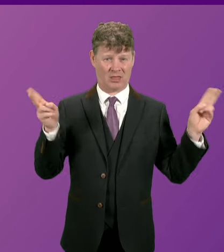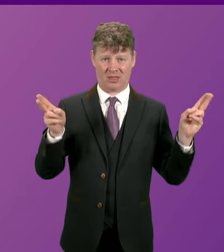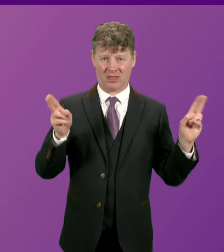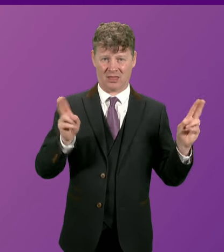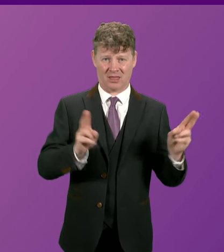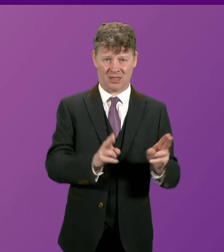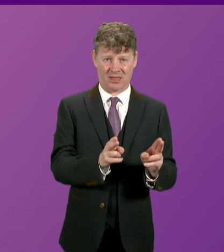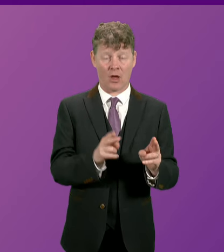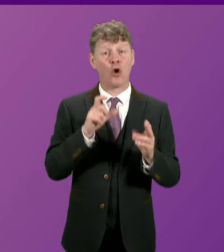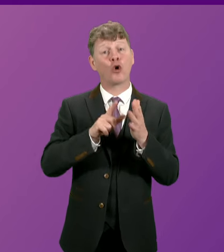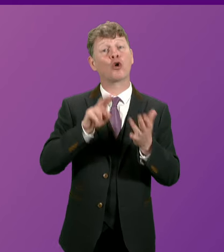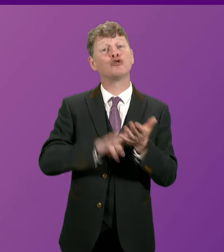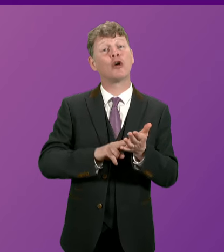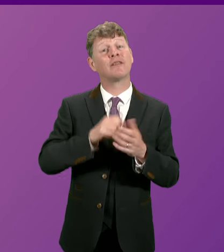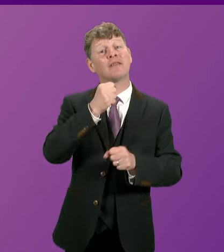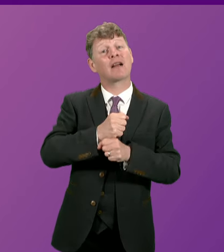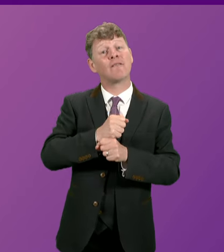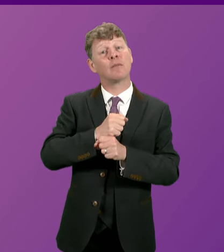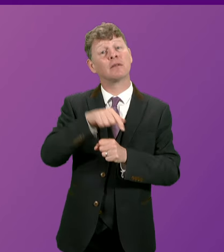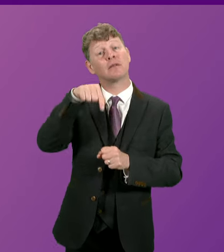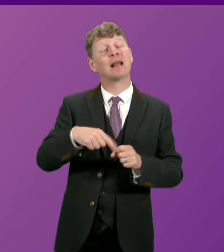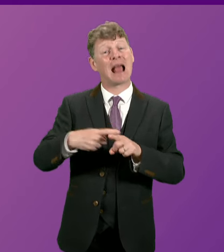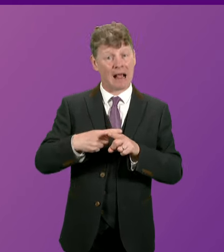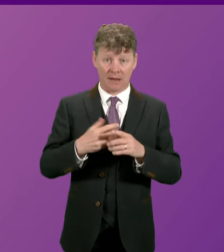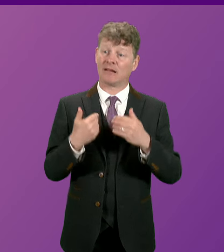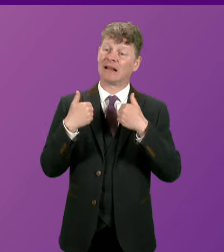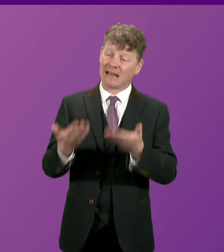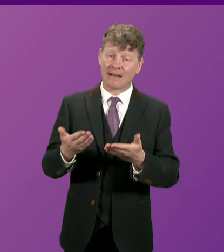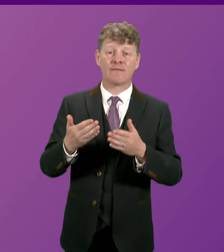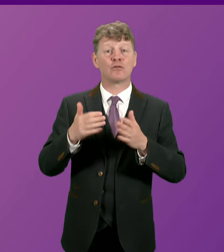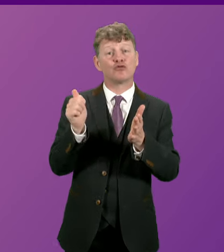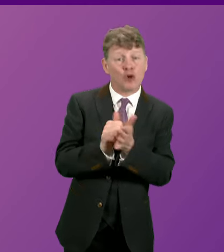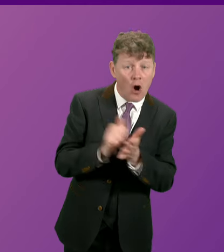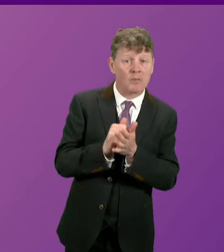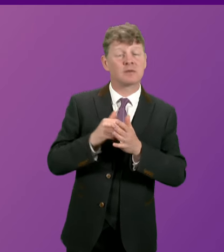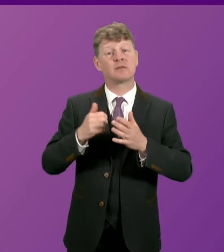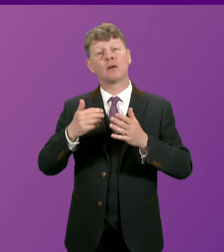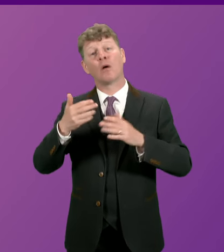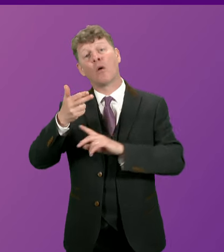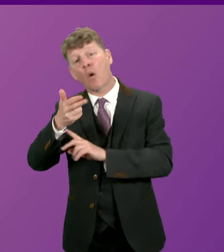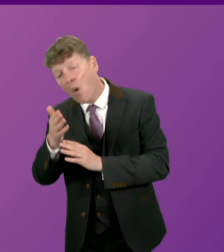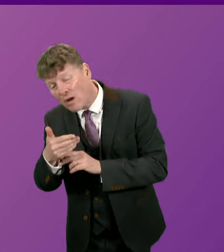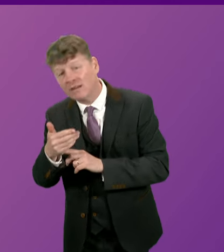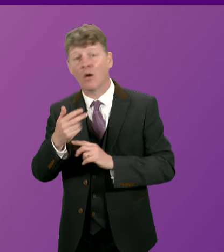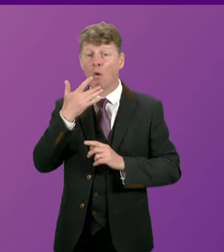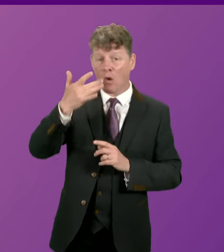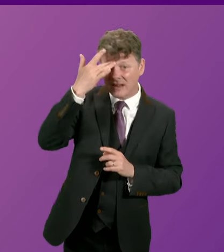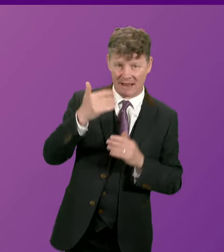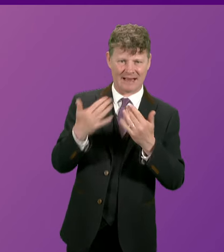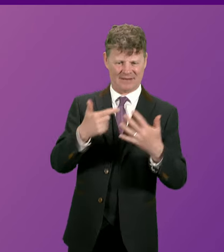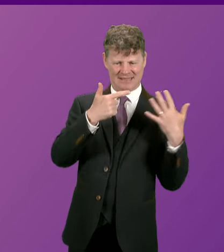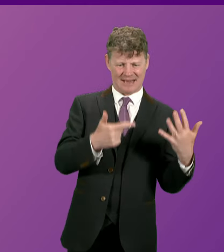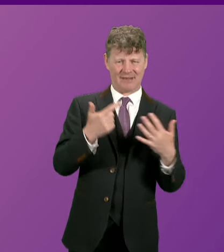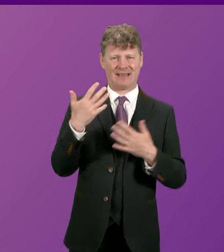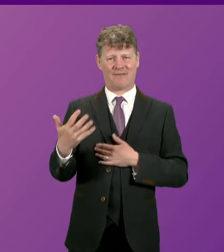down south has given retail hospitality and leisure premises 75% rates relief for two years